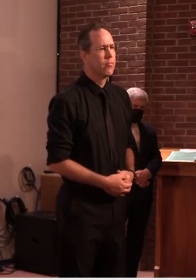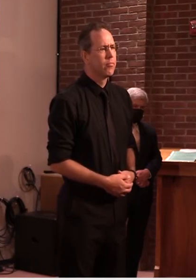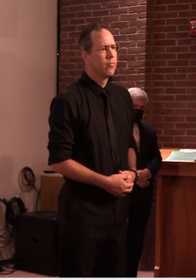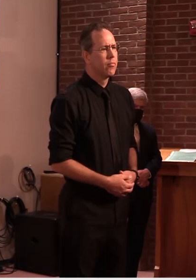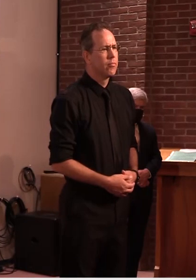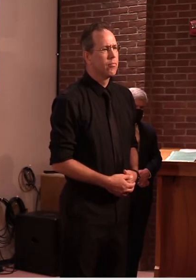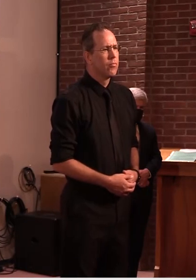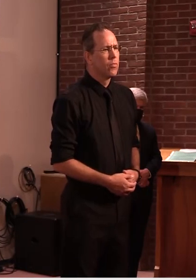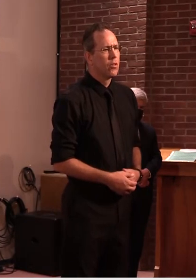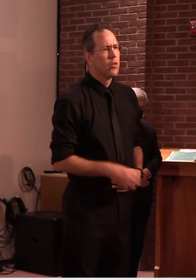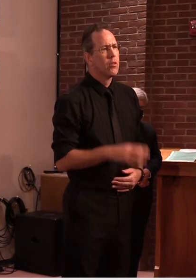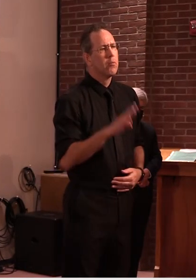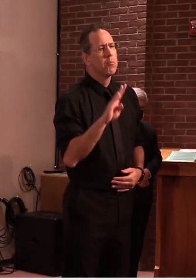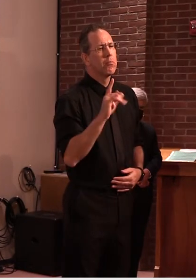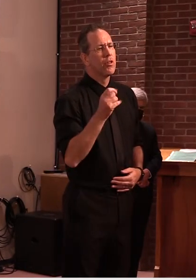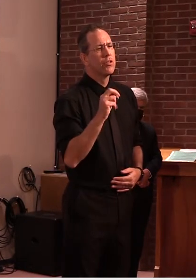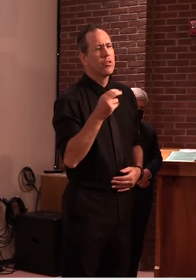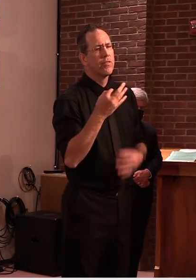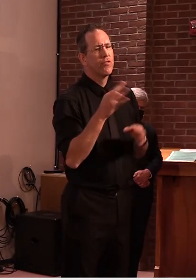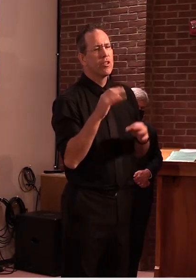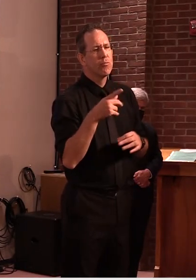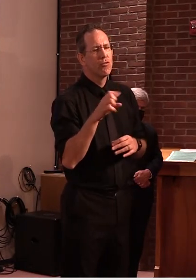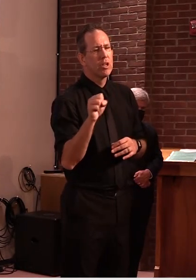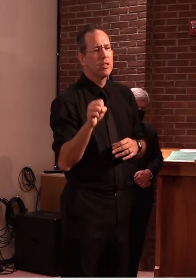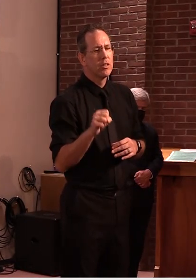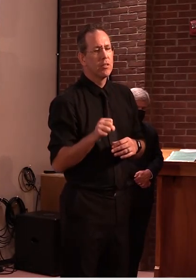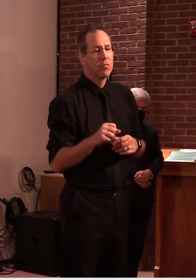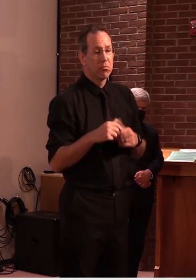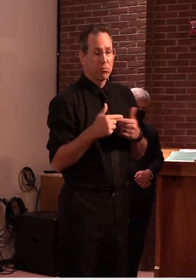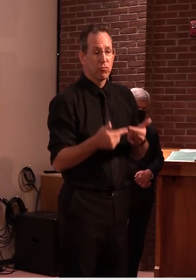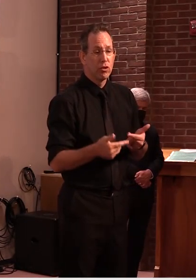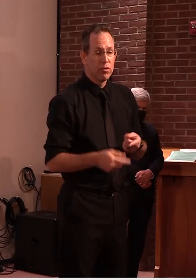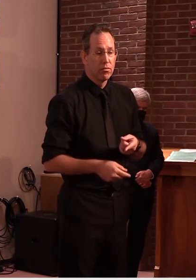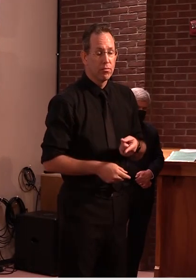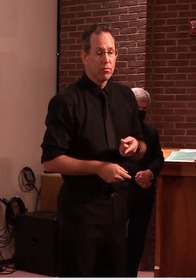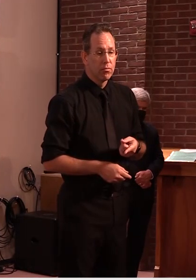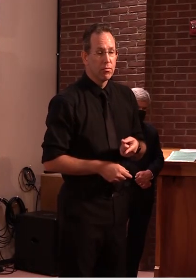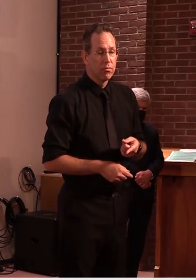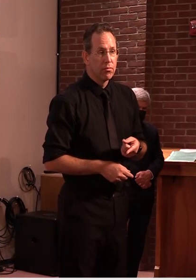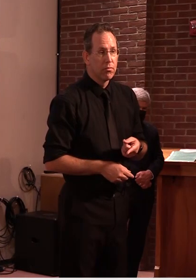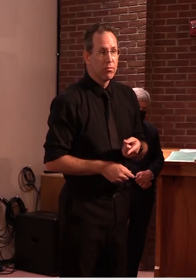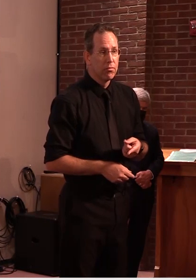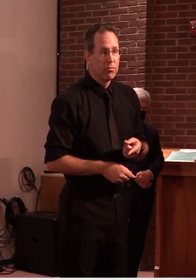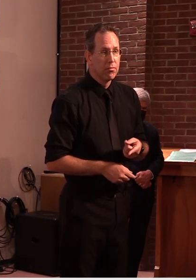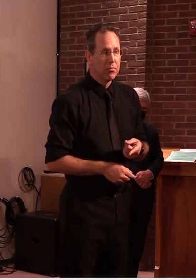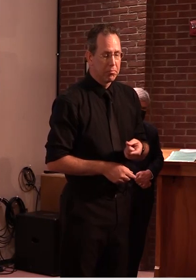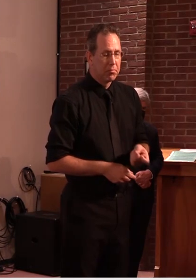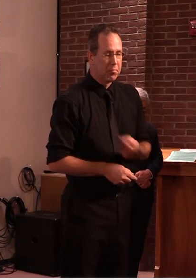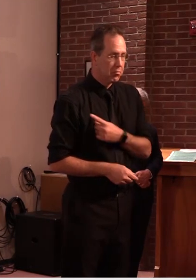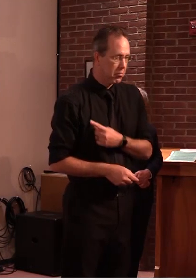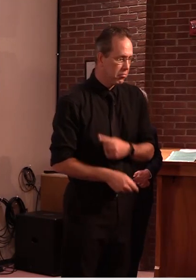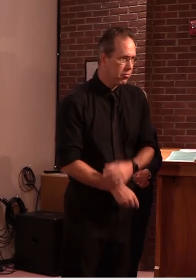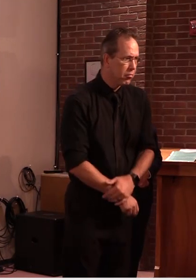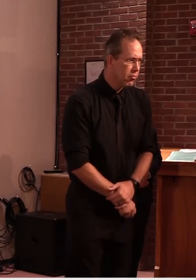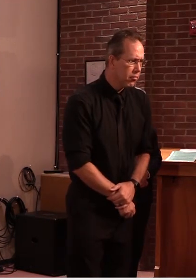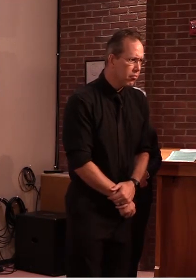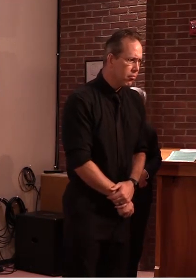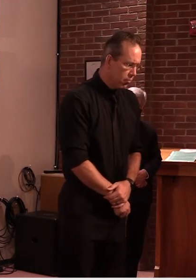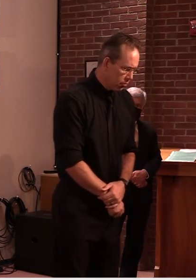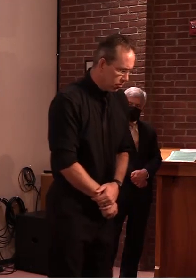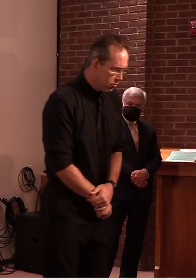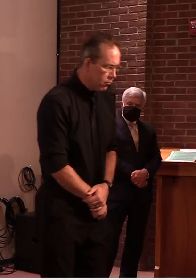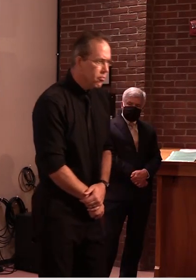right can you hear me i can